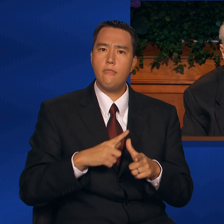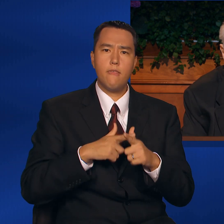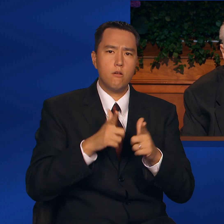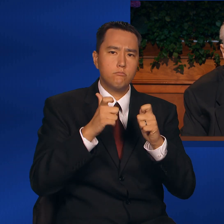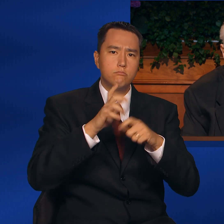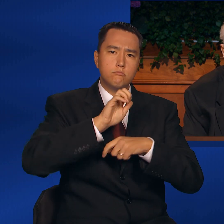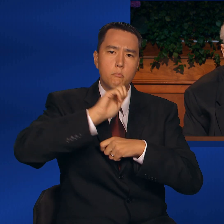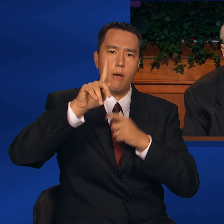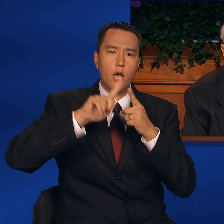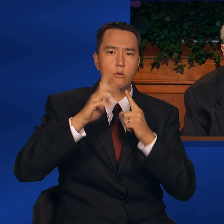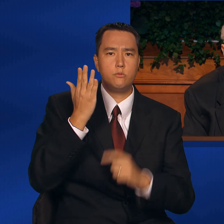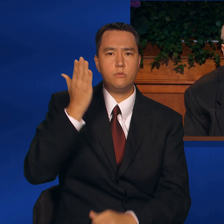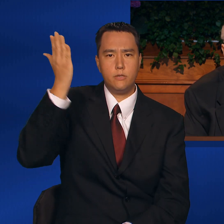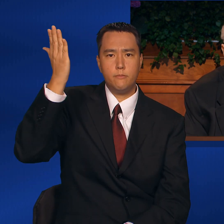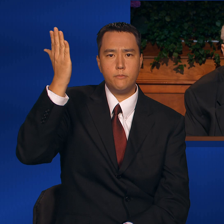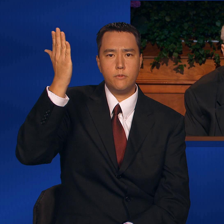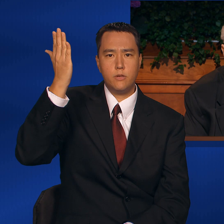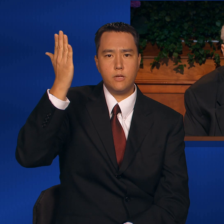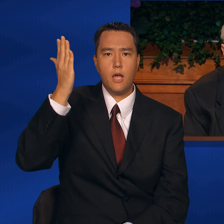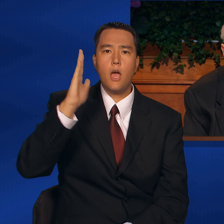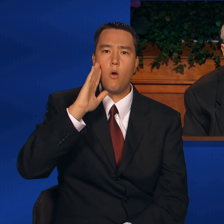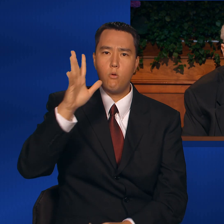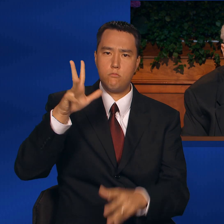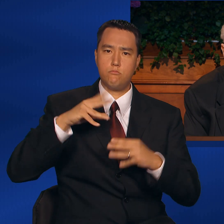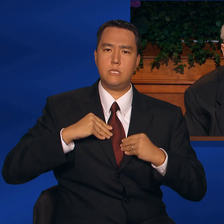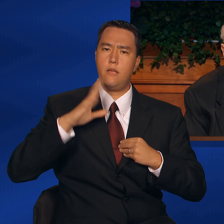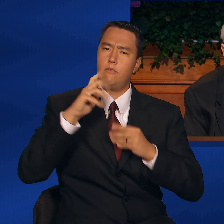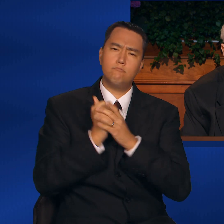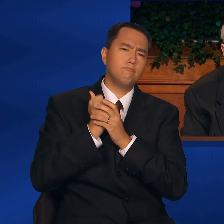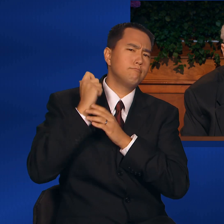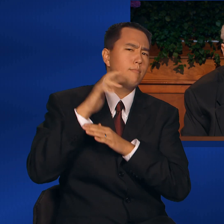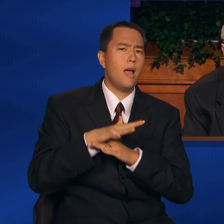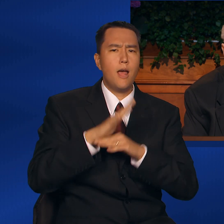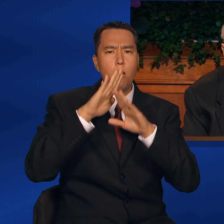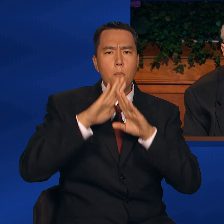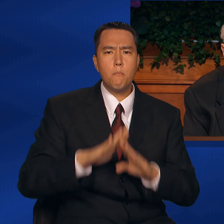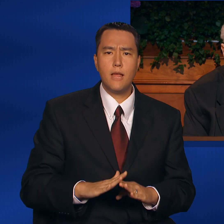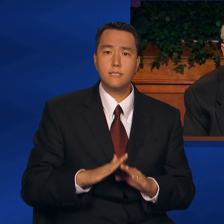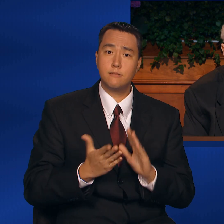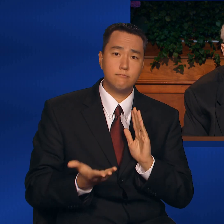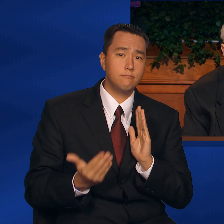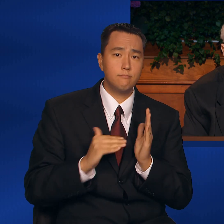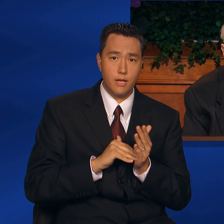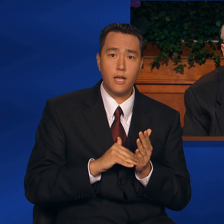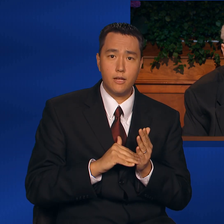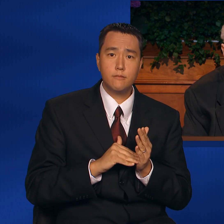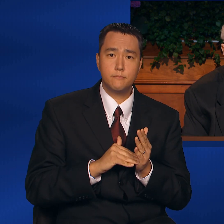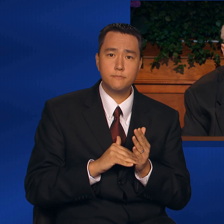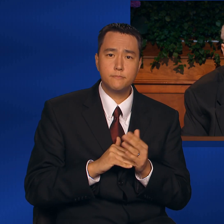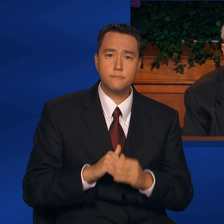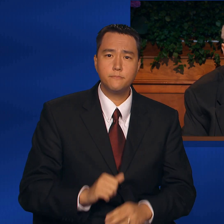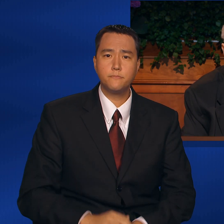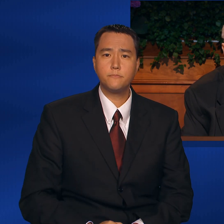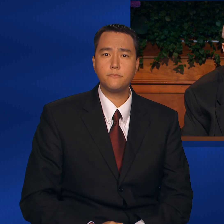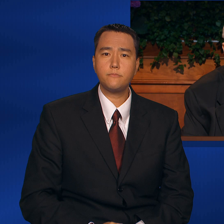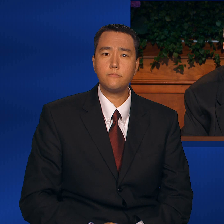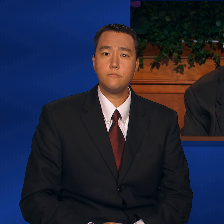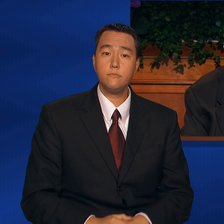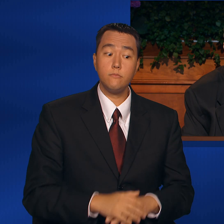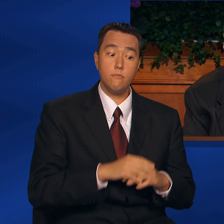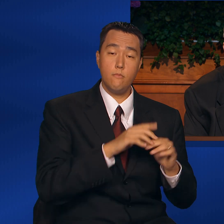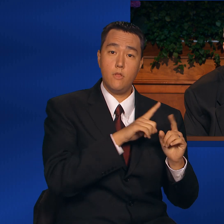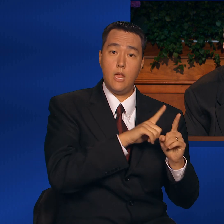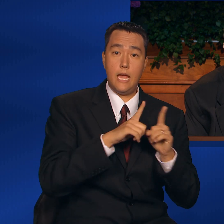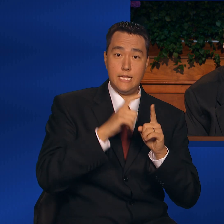return to Him and receive His abundant blessings once again. As the brethren